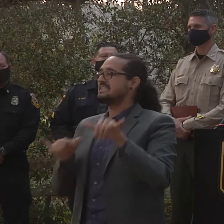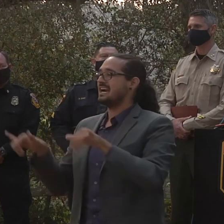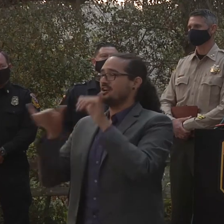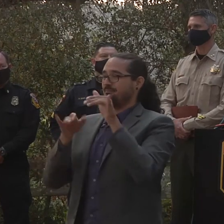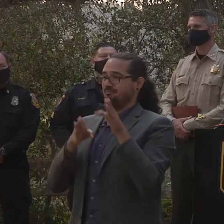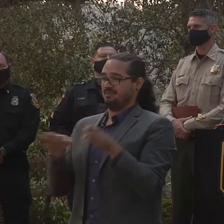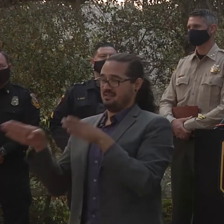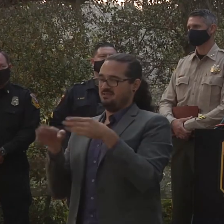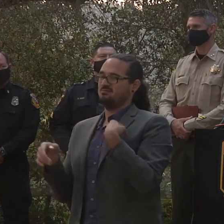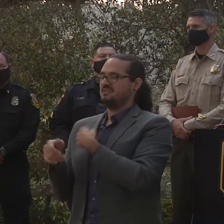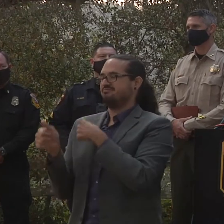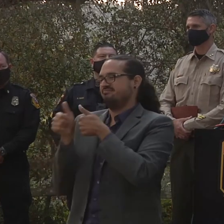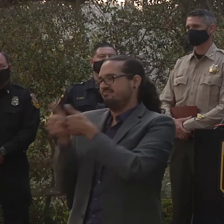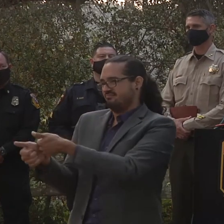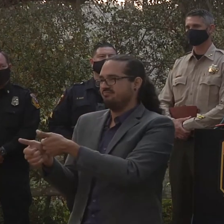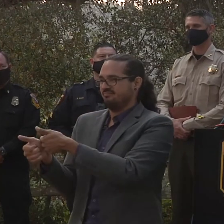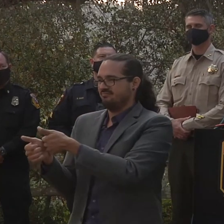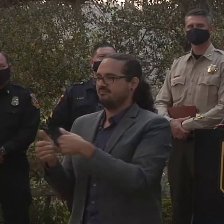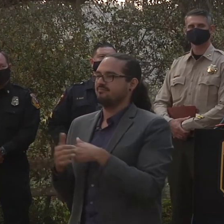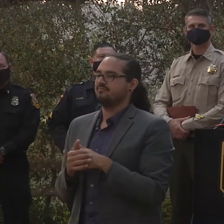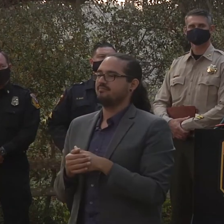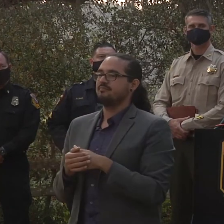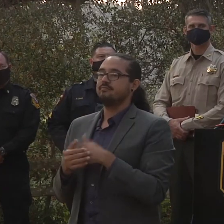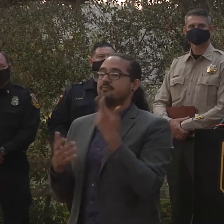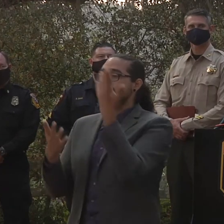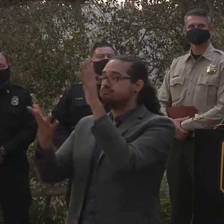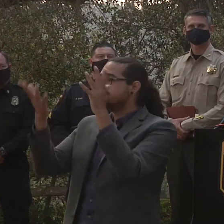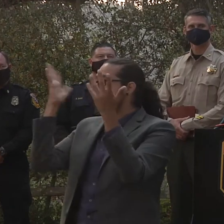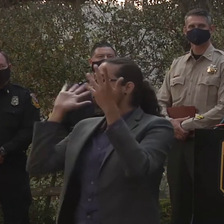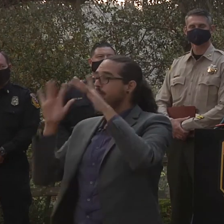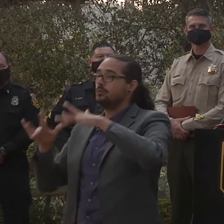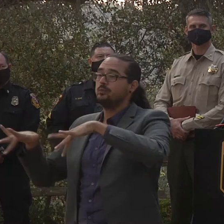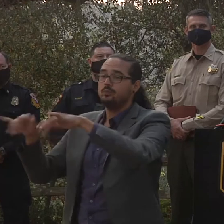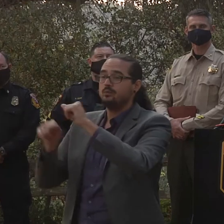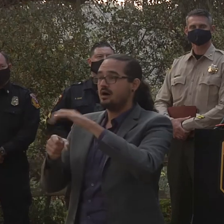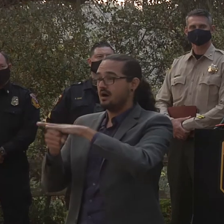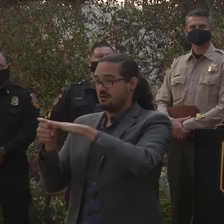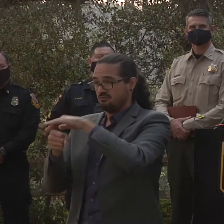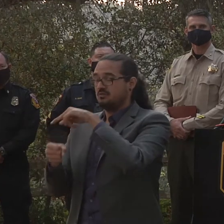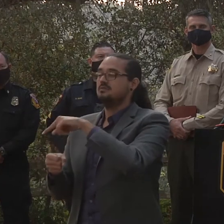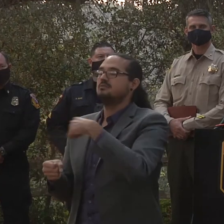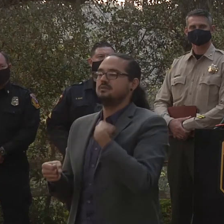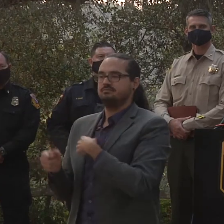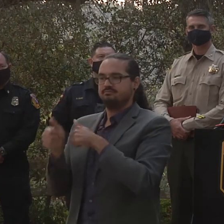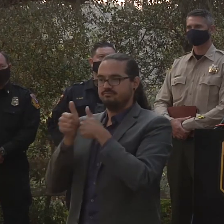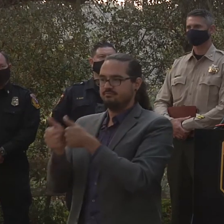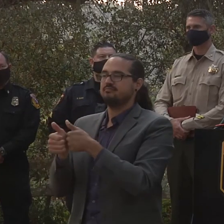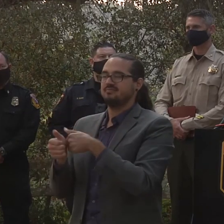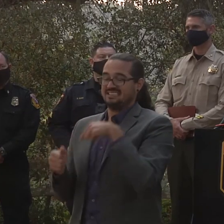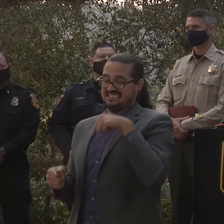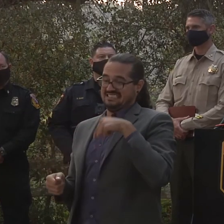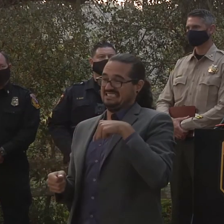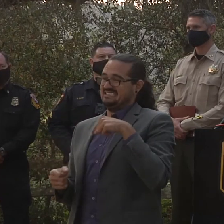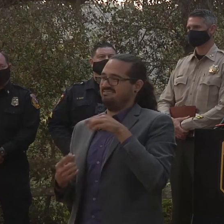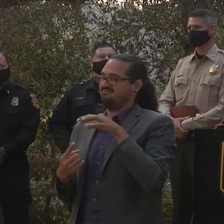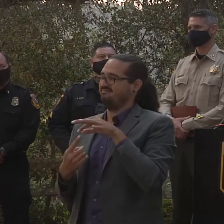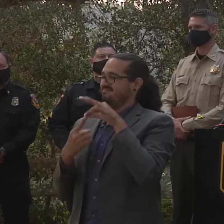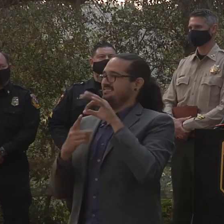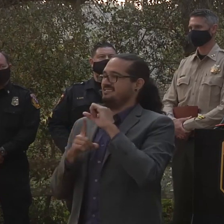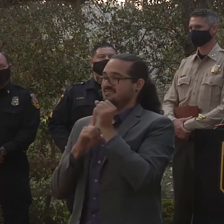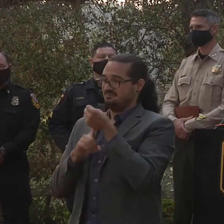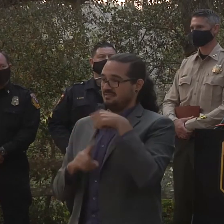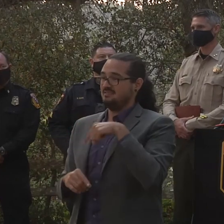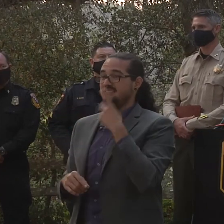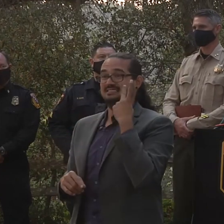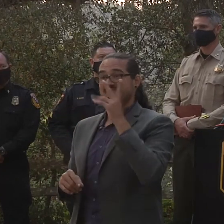in our wildland urban interface so in this particular case as we see throughout the state and our team is deployed on fires throughout the state